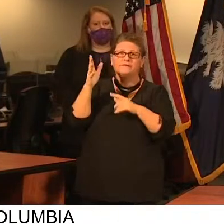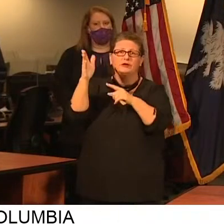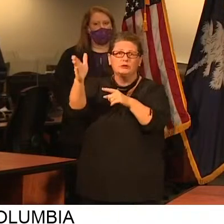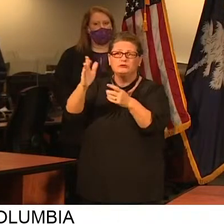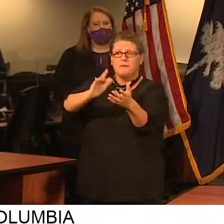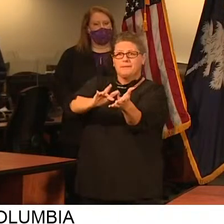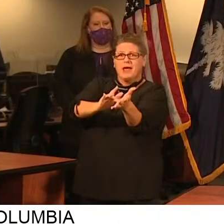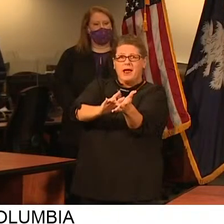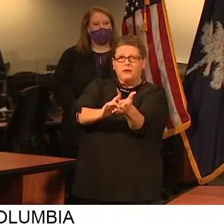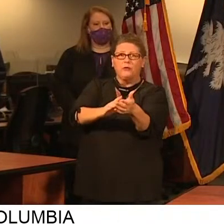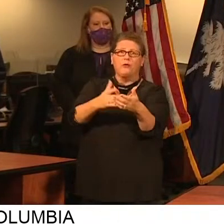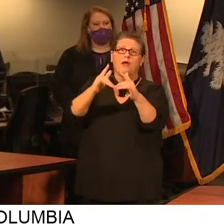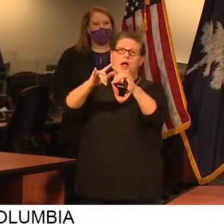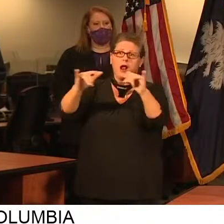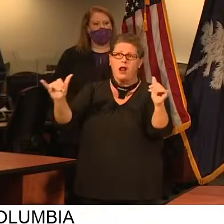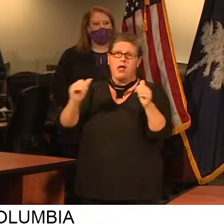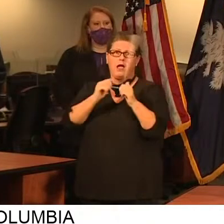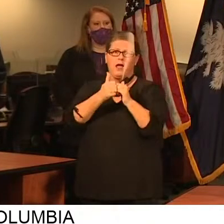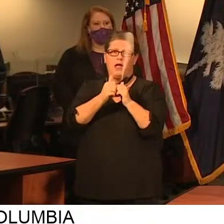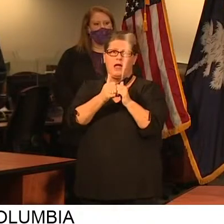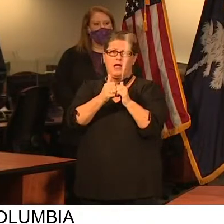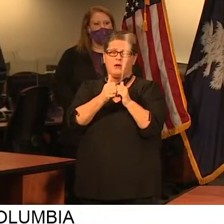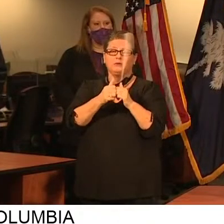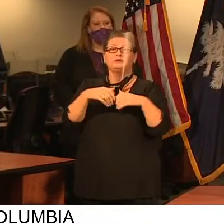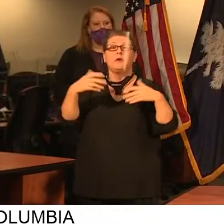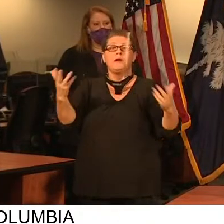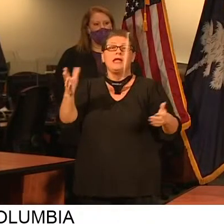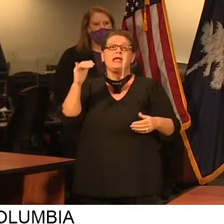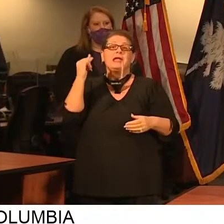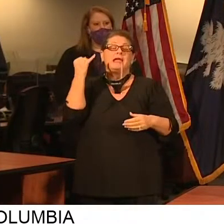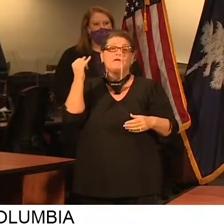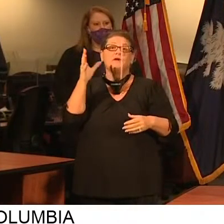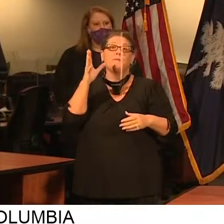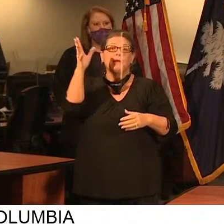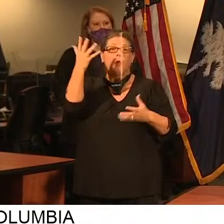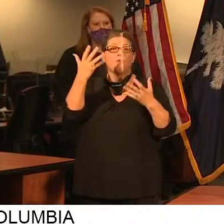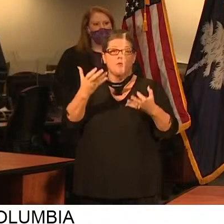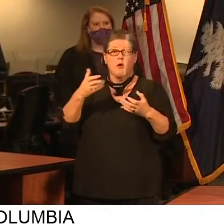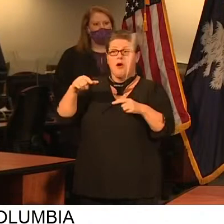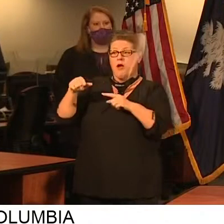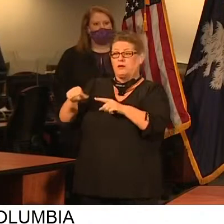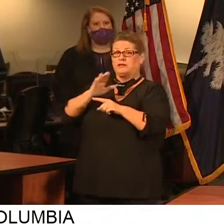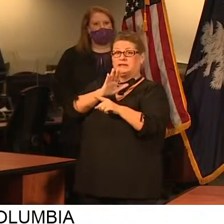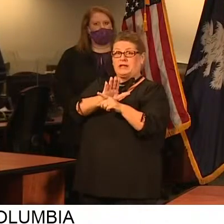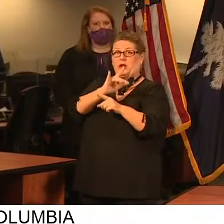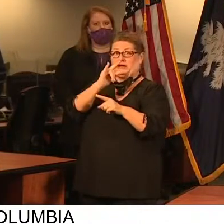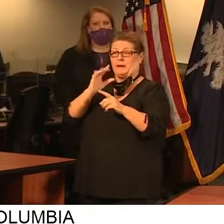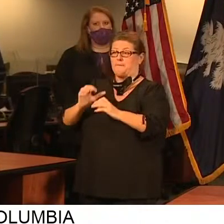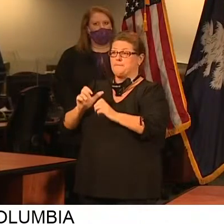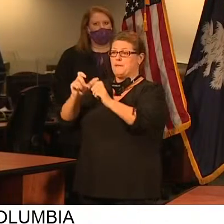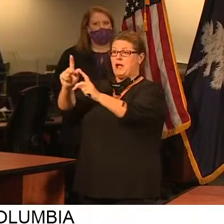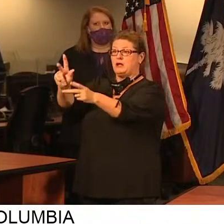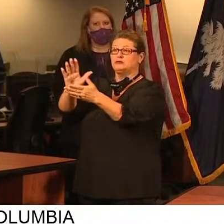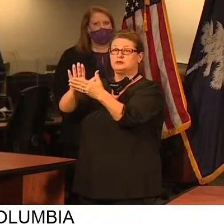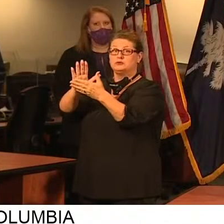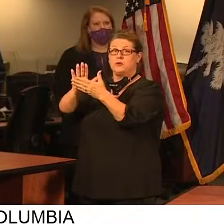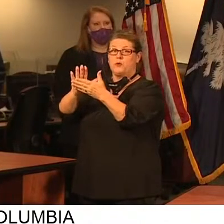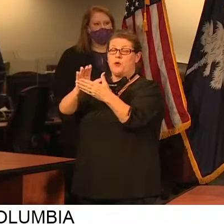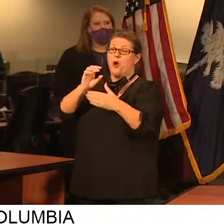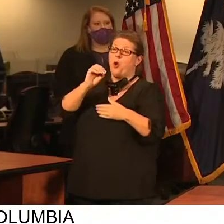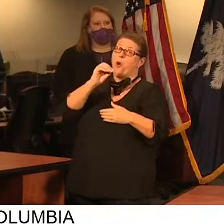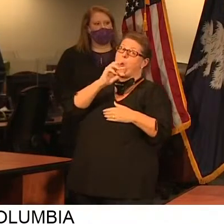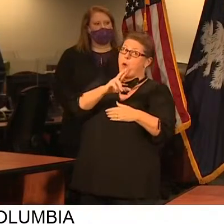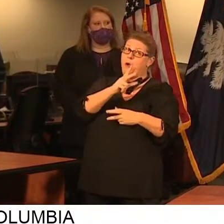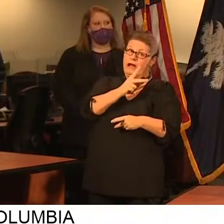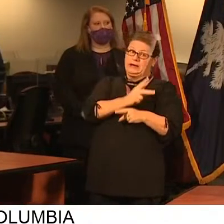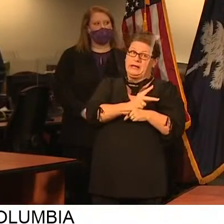medical care, and everything else. If a parent wants to send their children back to school, or if they want to keep their child at home,